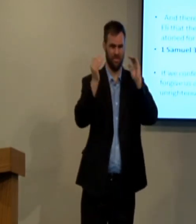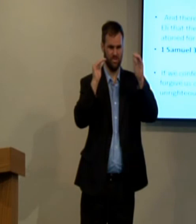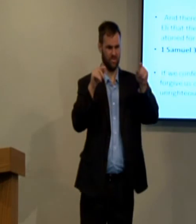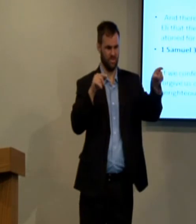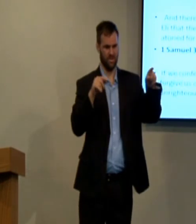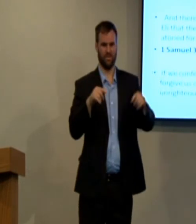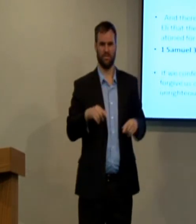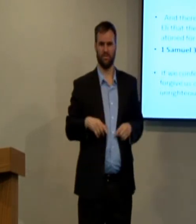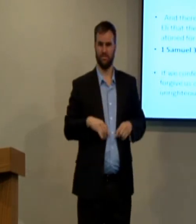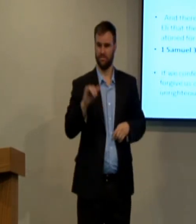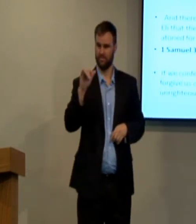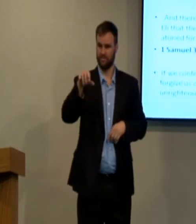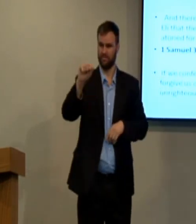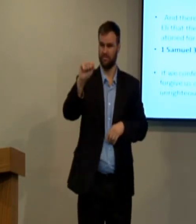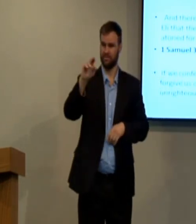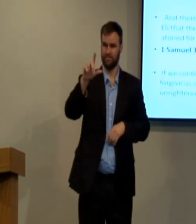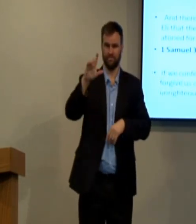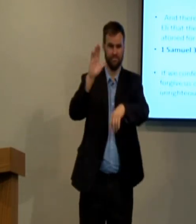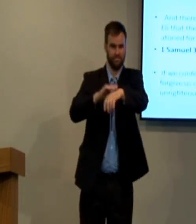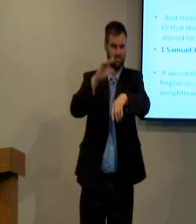our sins. By his grace.